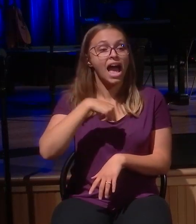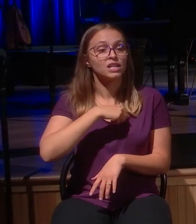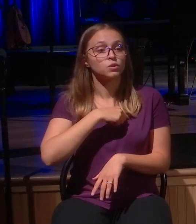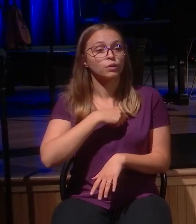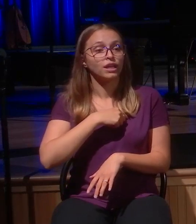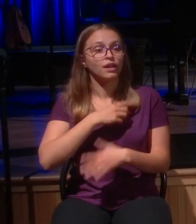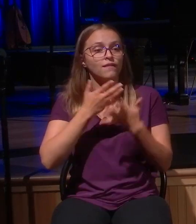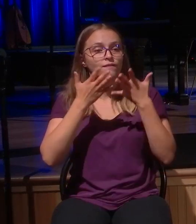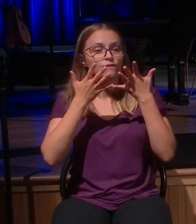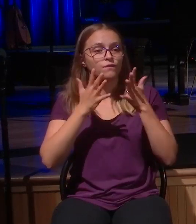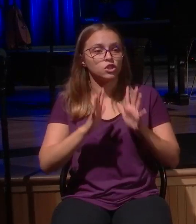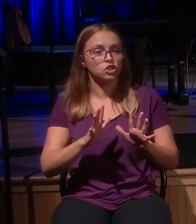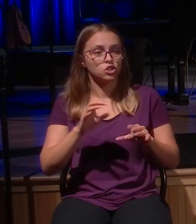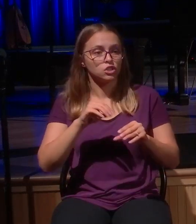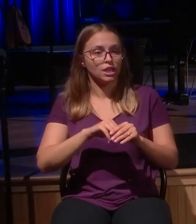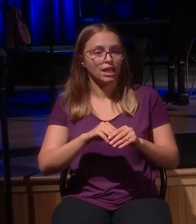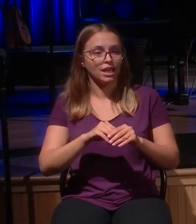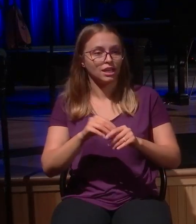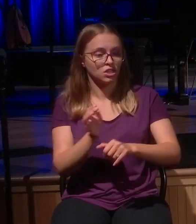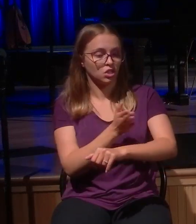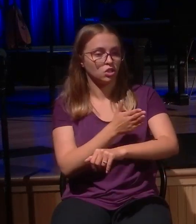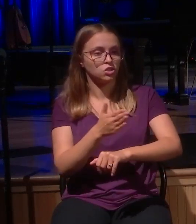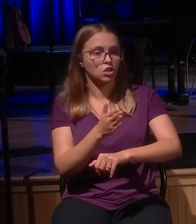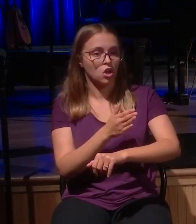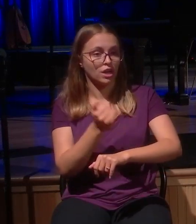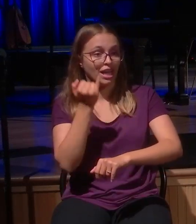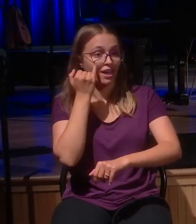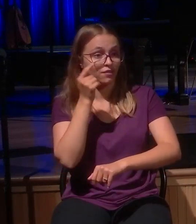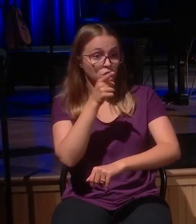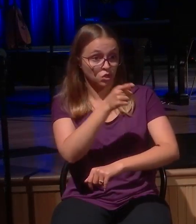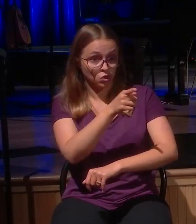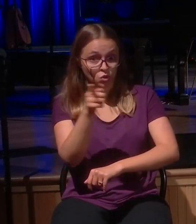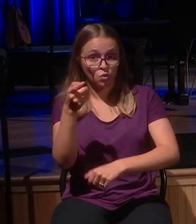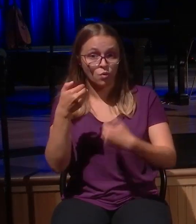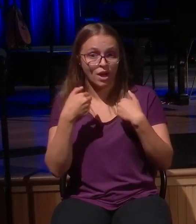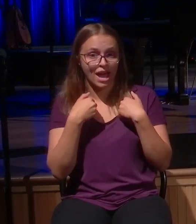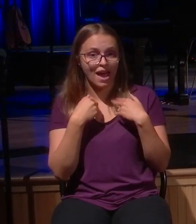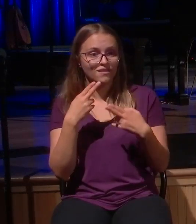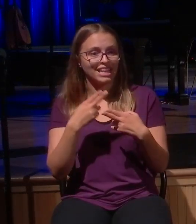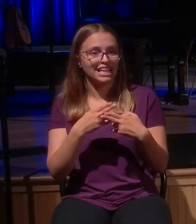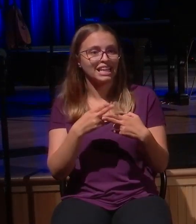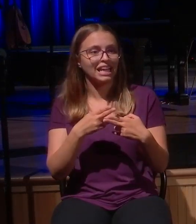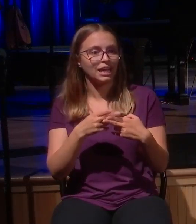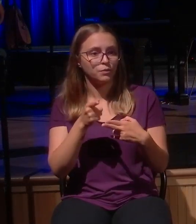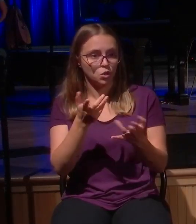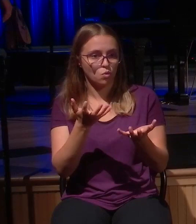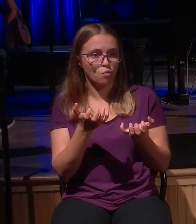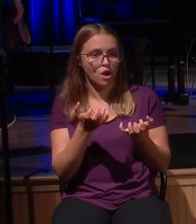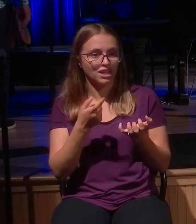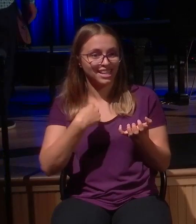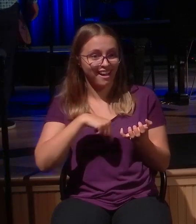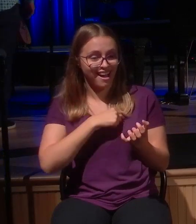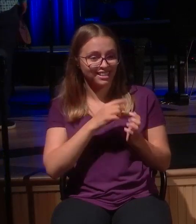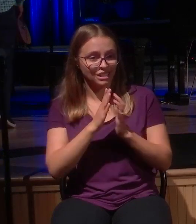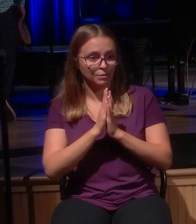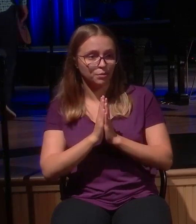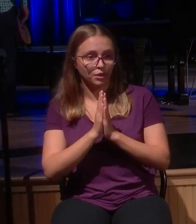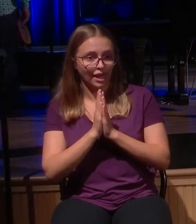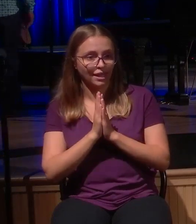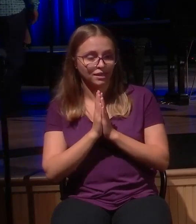name of a prodigal that you simply want to say, hey, would you pray for my, would you pray for my, we're going to take 30 seconds to just simply join